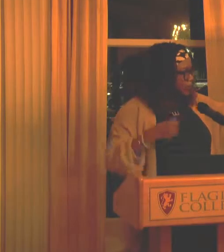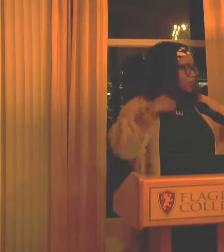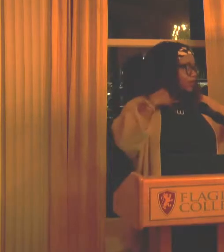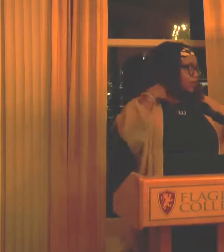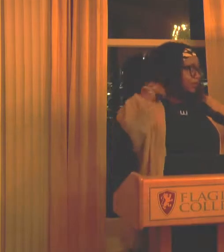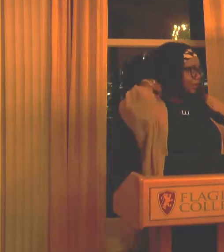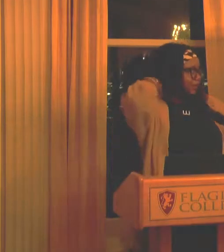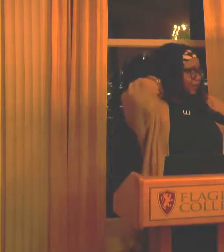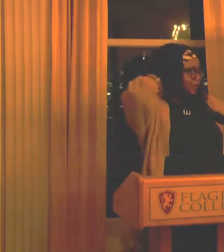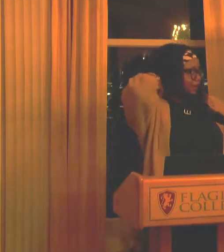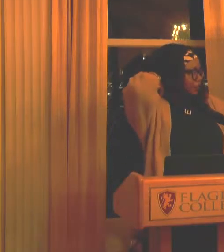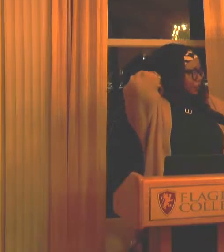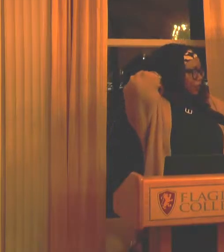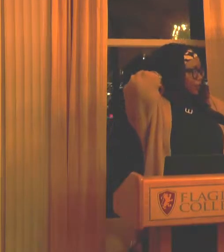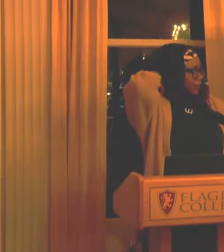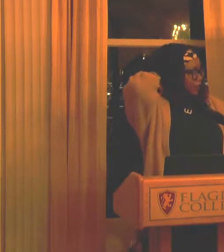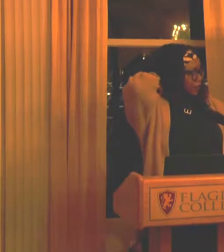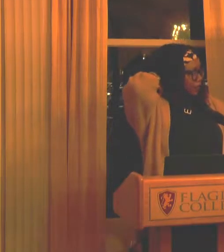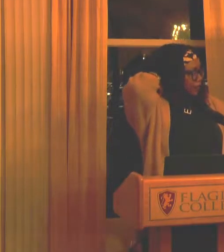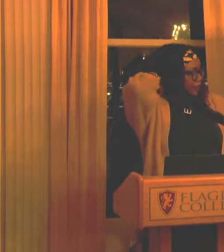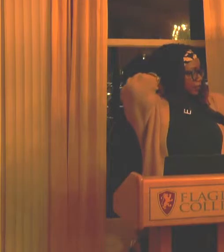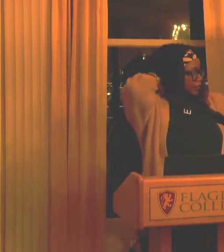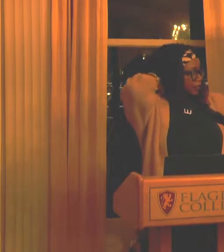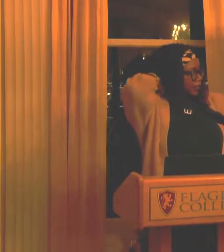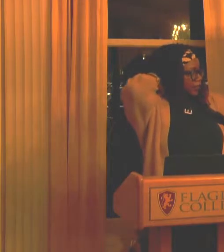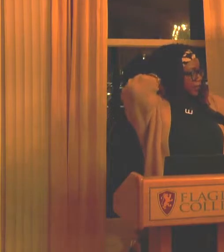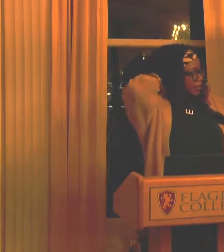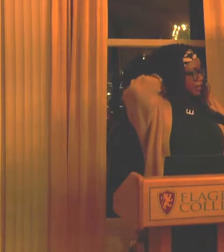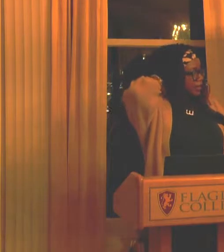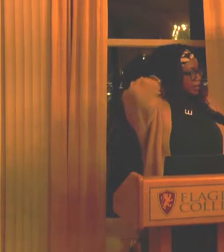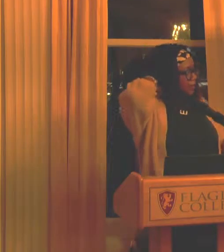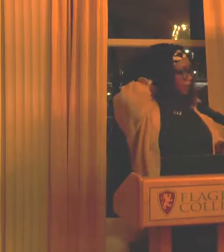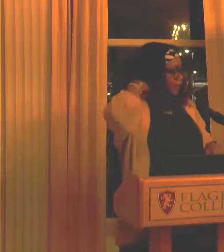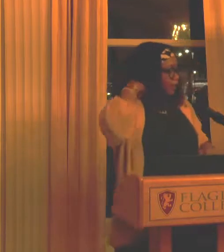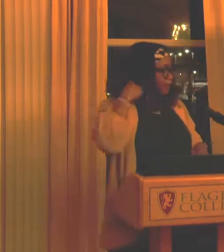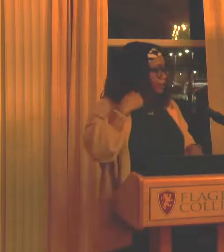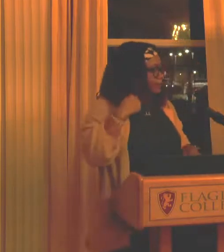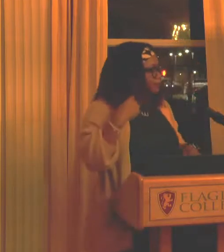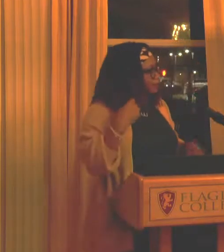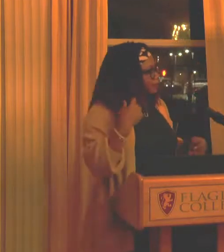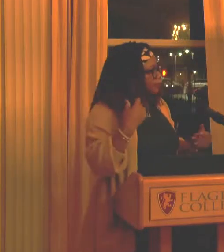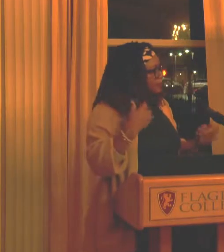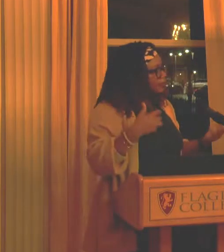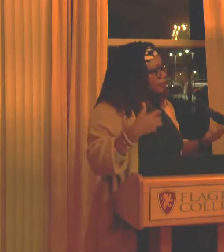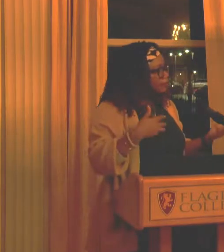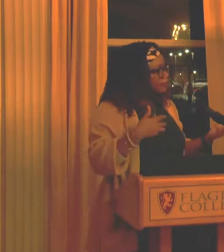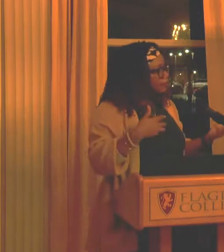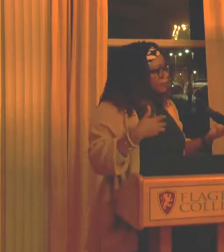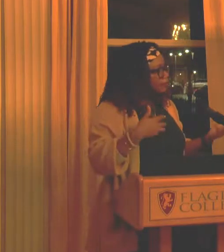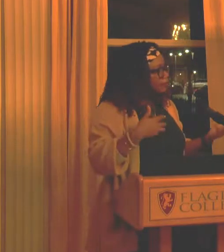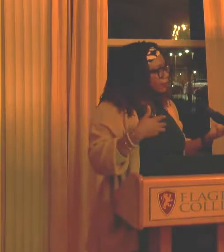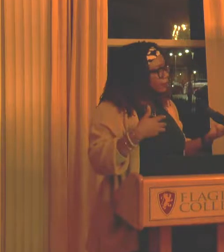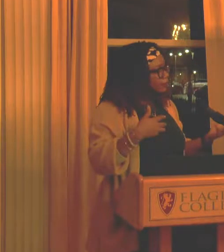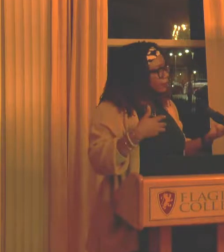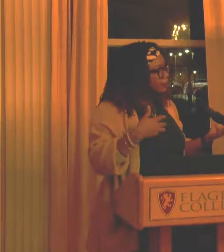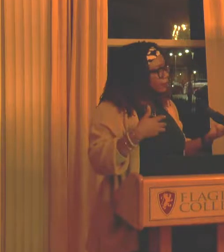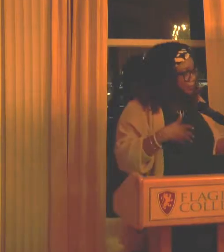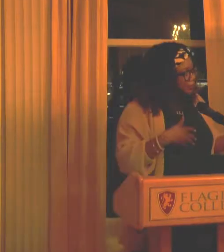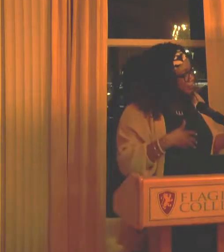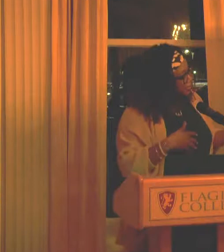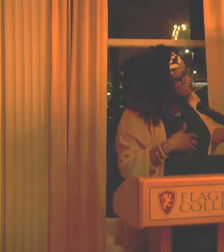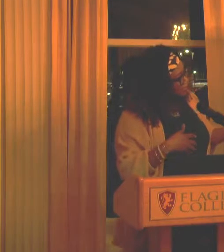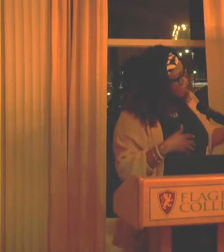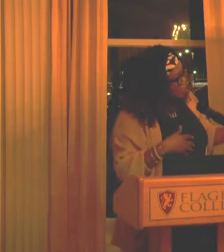this image was recently featured on the cover. And this was on the inside of the Women Writing for a Change anthology.